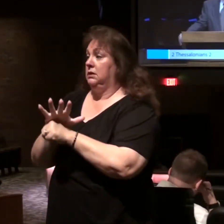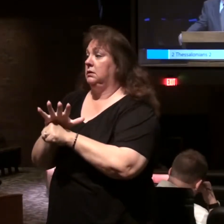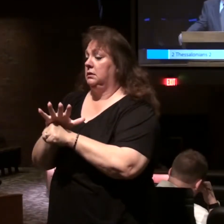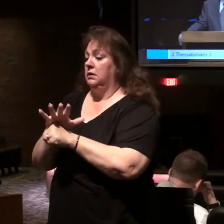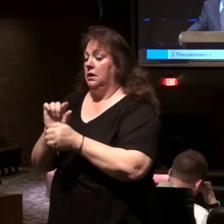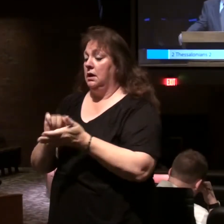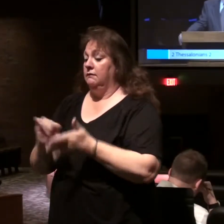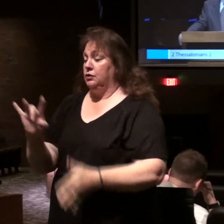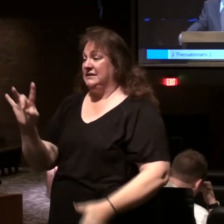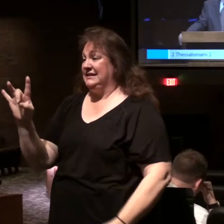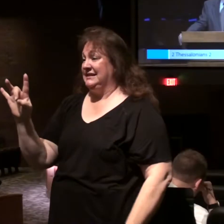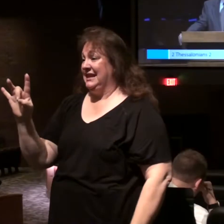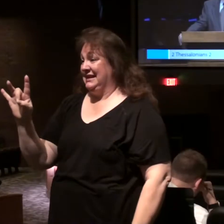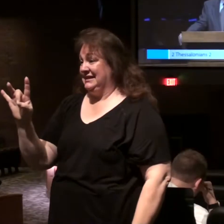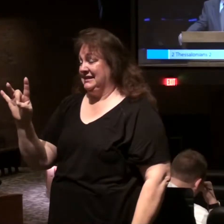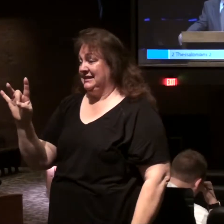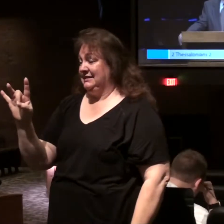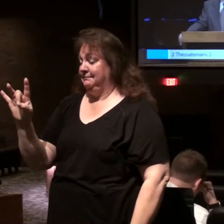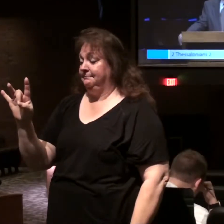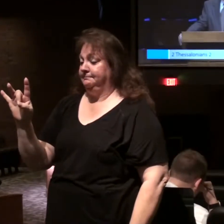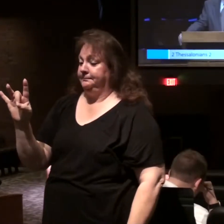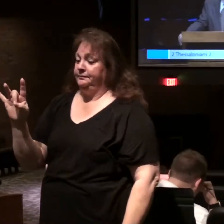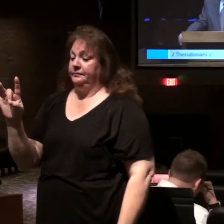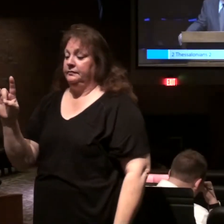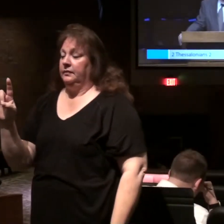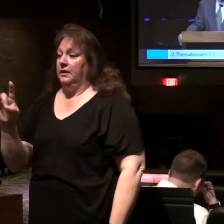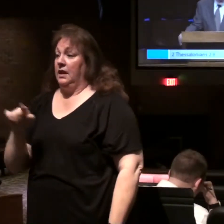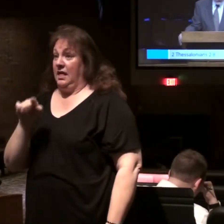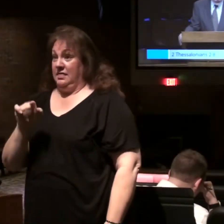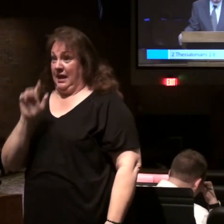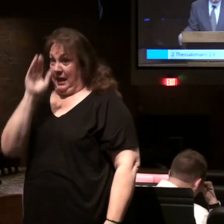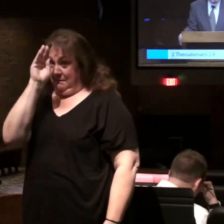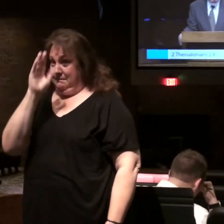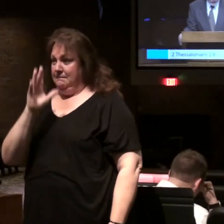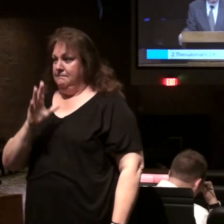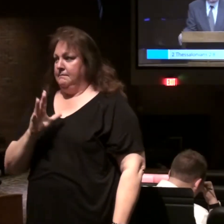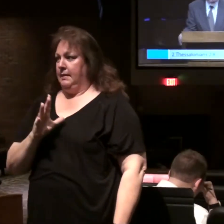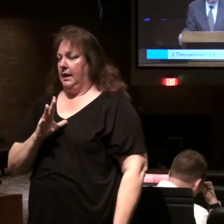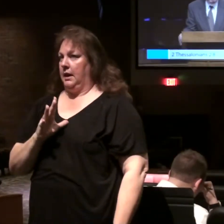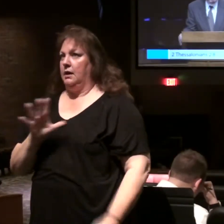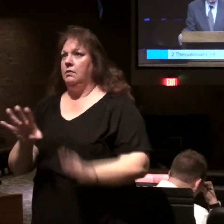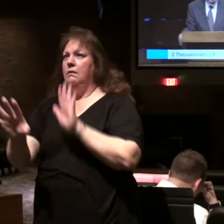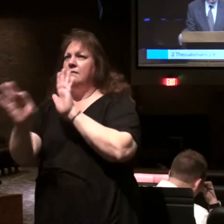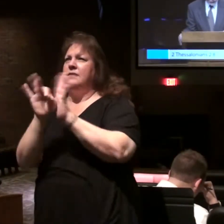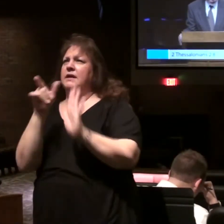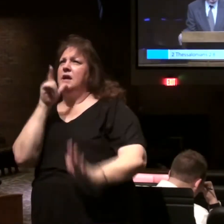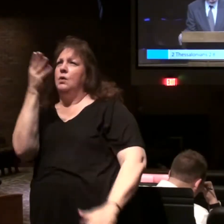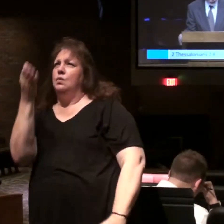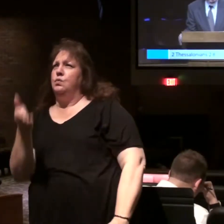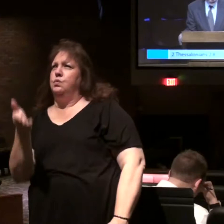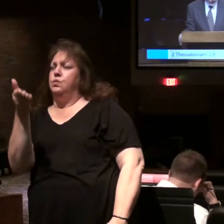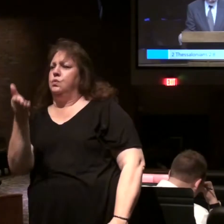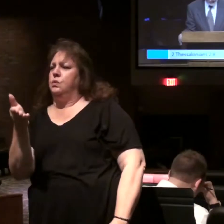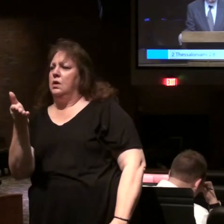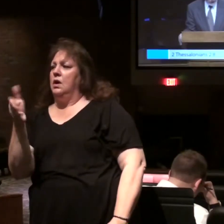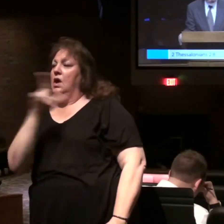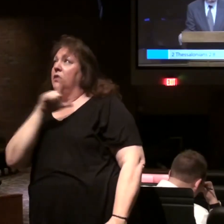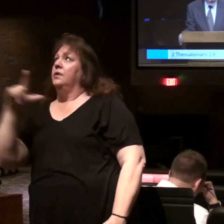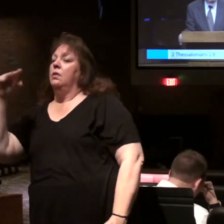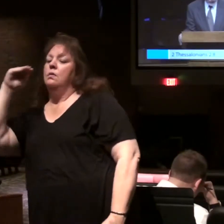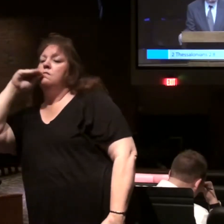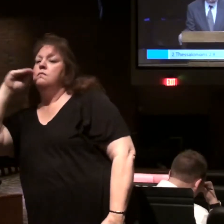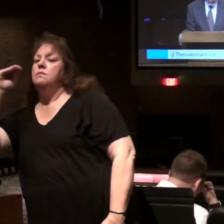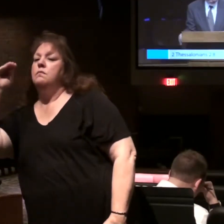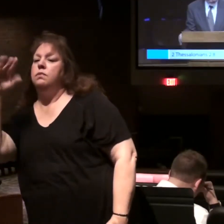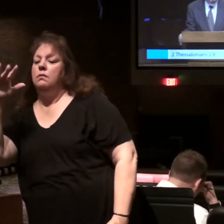first then that lawless one will be revealed whom the lord will slay with the breath